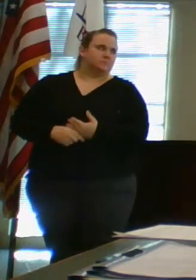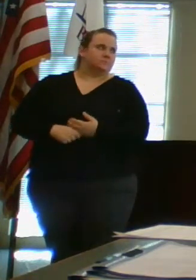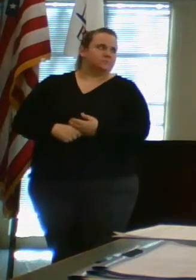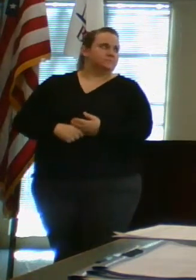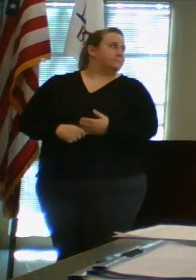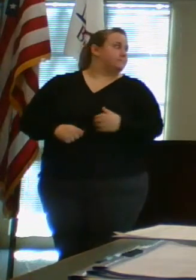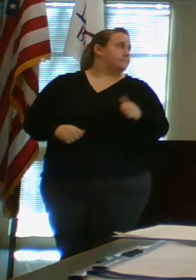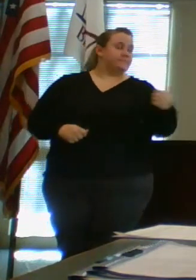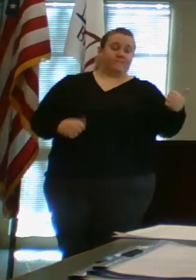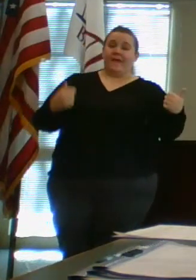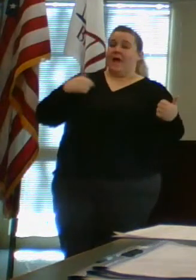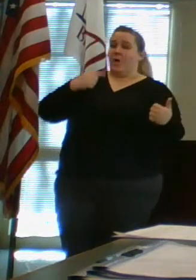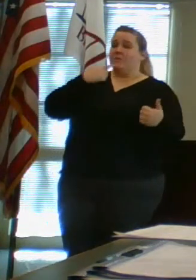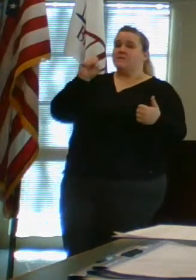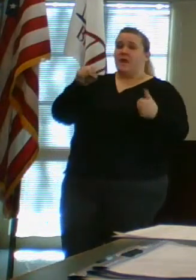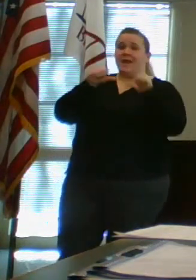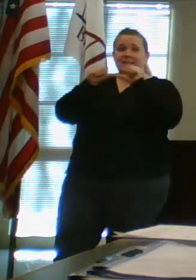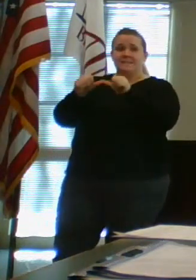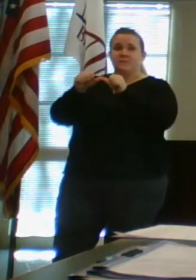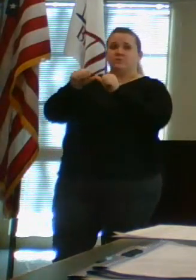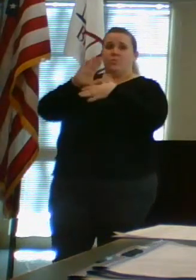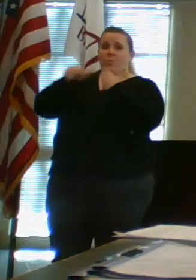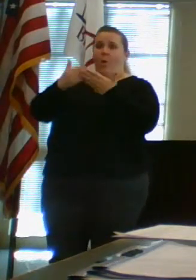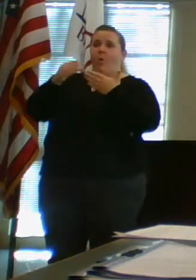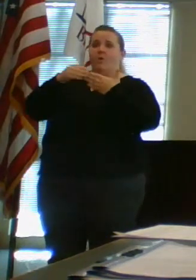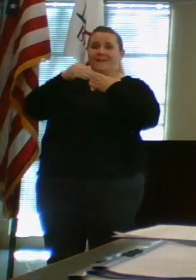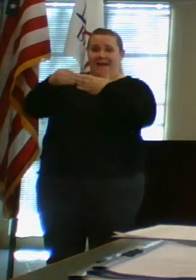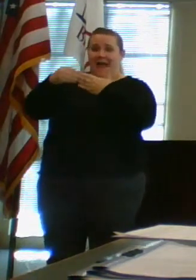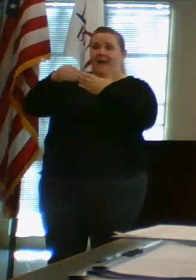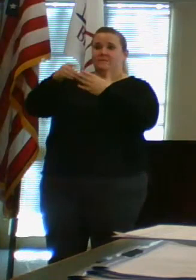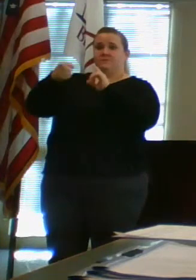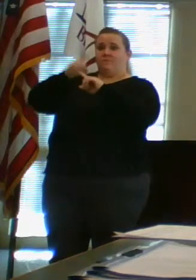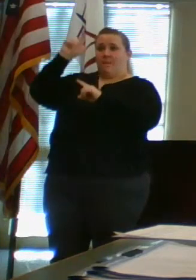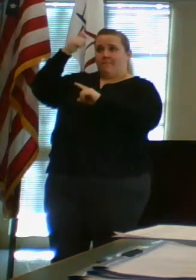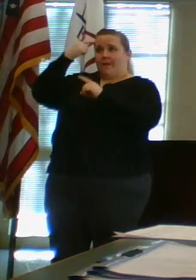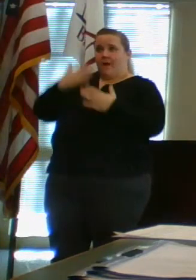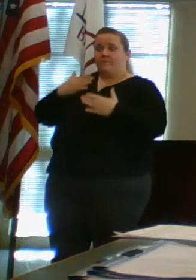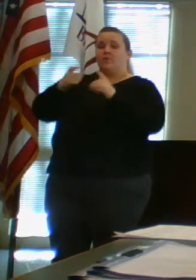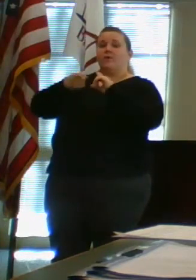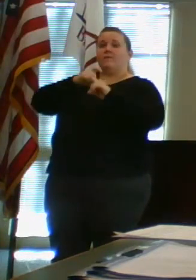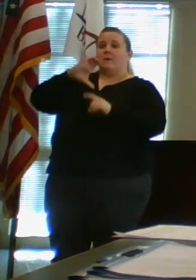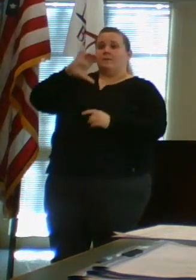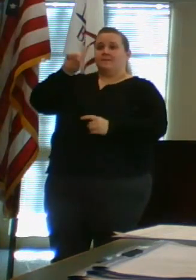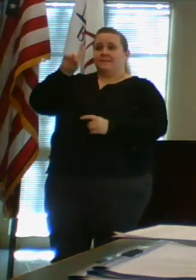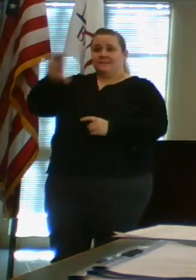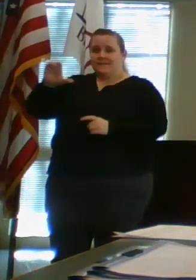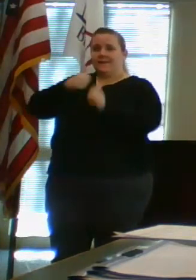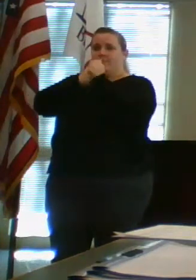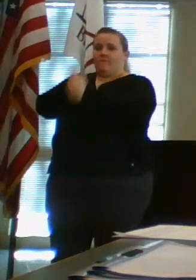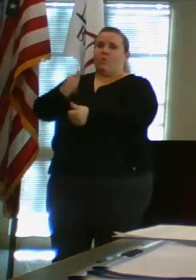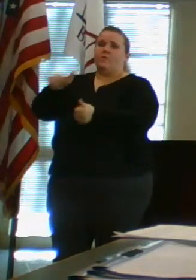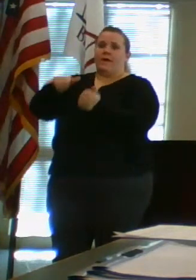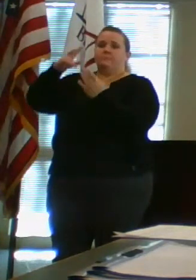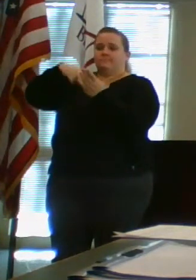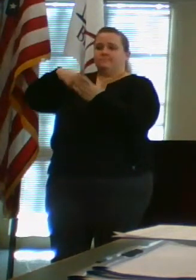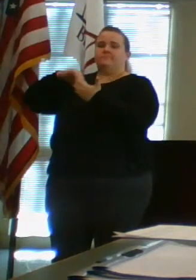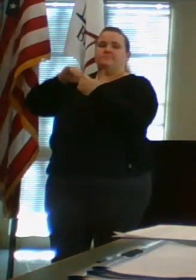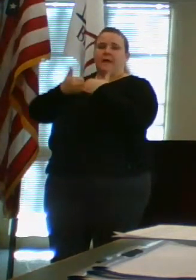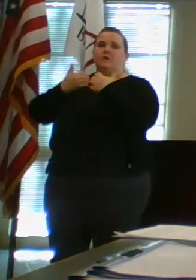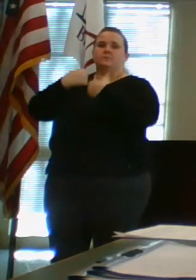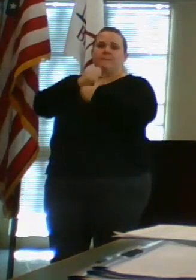Yeah, I would say continue to look at the guidelines that are coming down from the governor and the CDC on how to stay